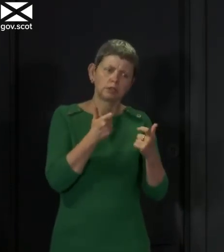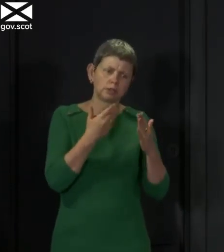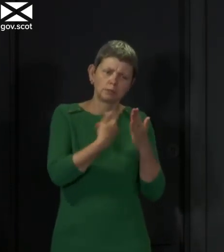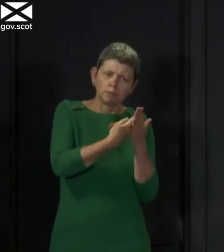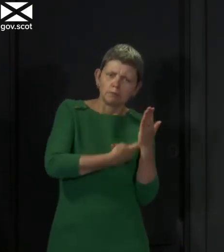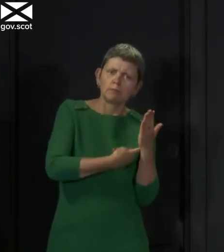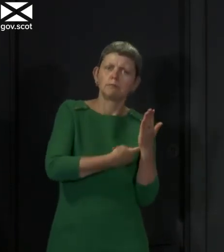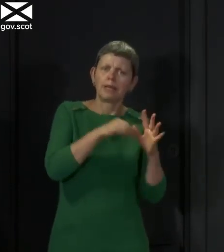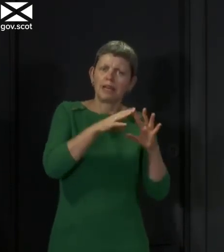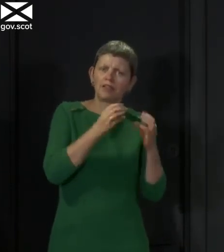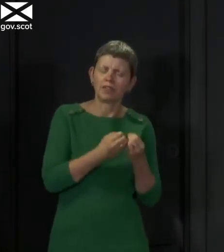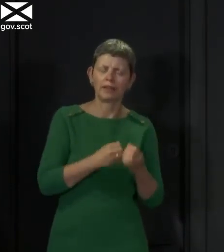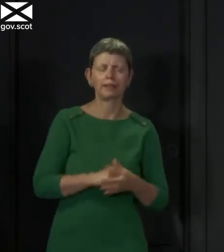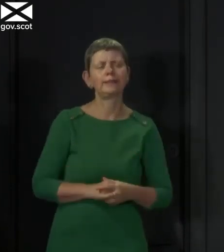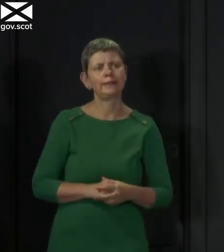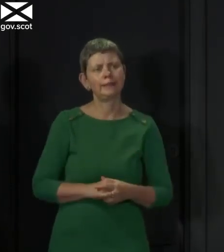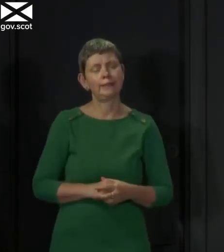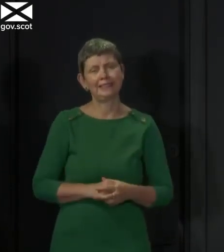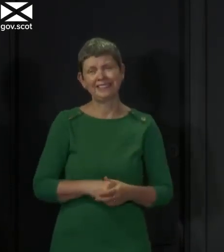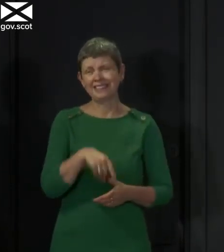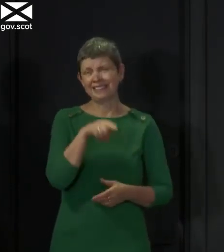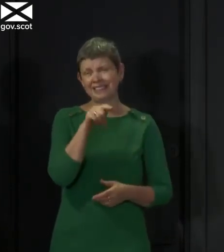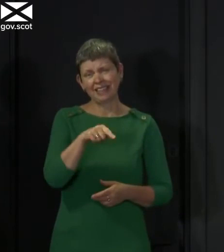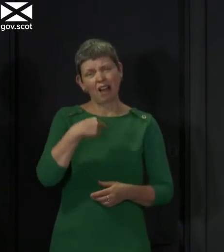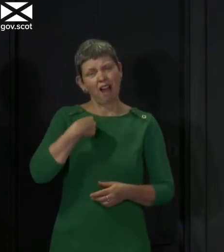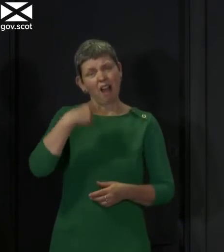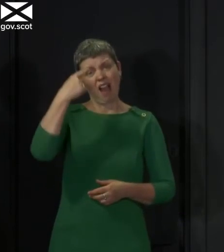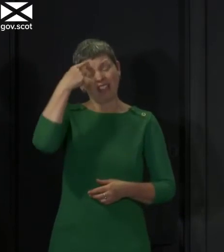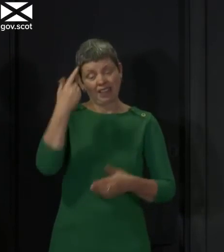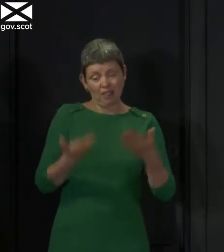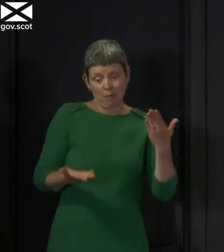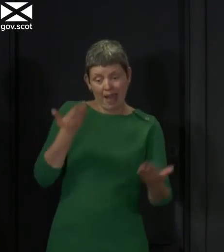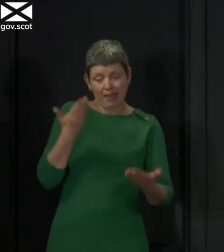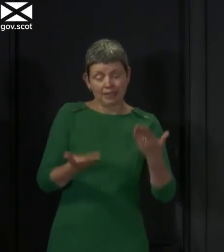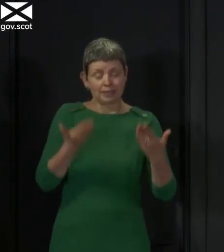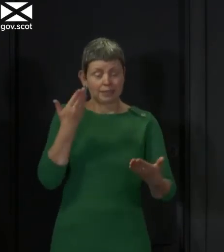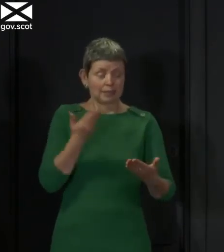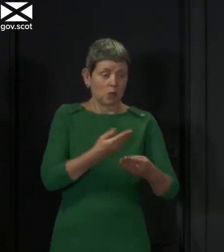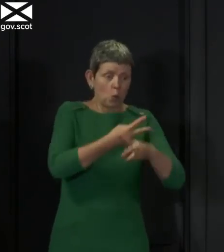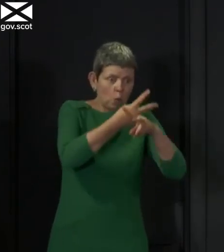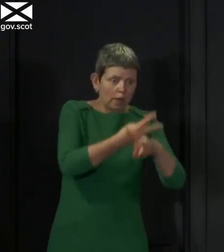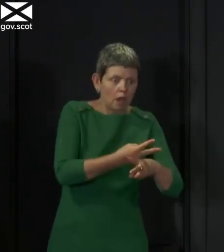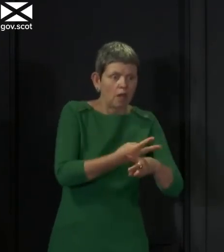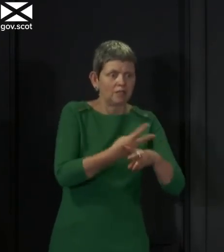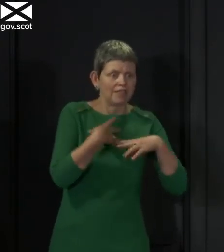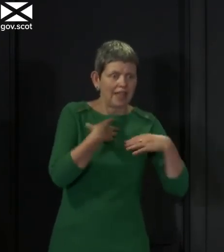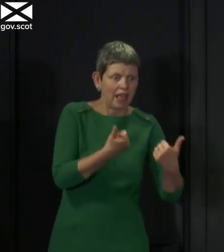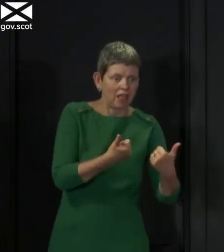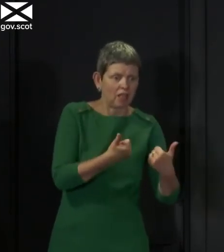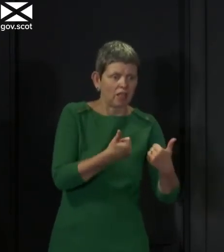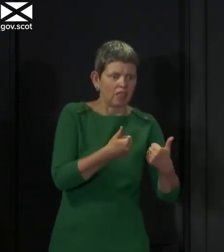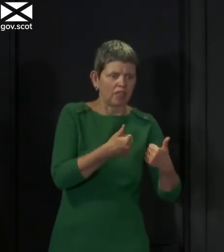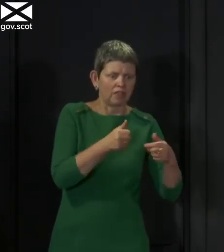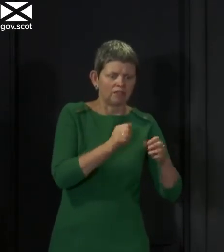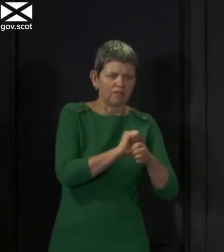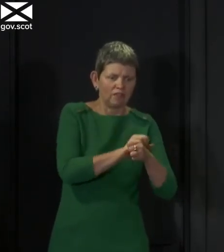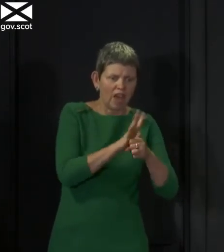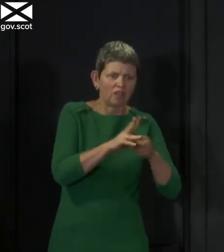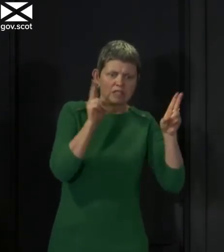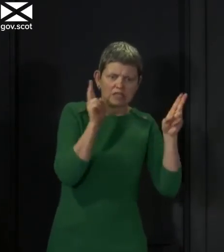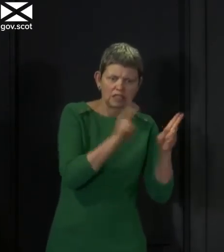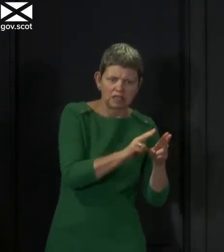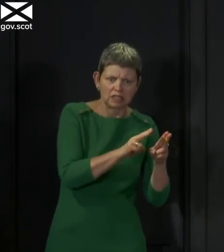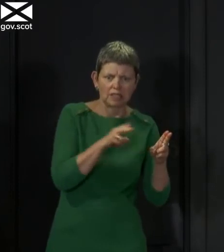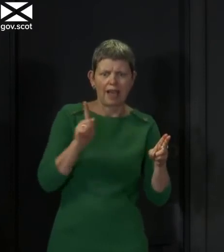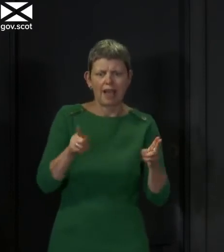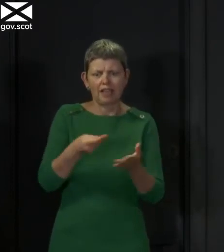right now and trying to get that balance right between protecting health and suppressing the virus and opening and restarting our